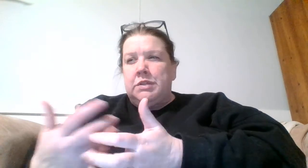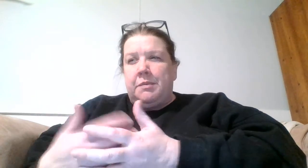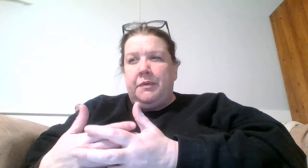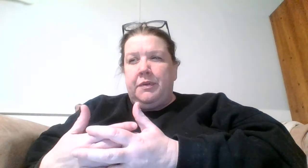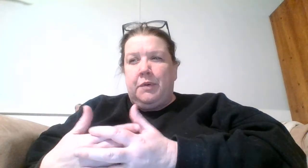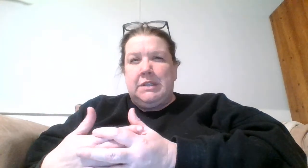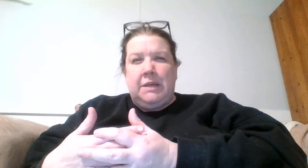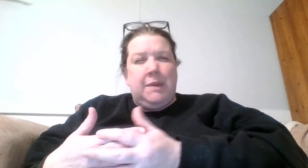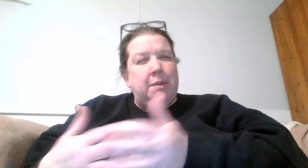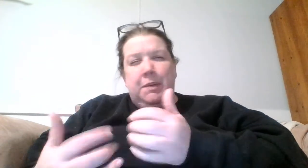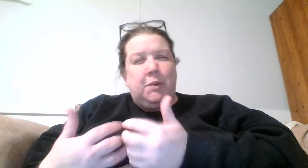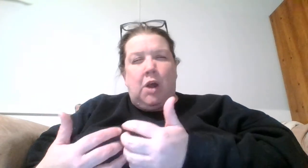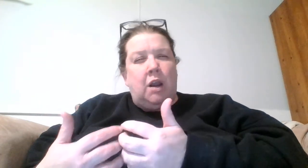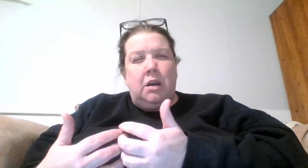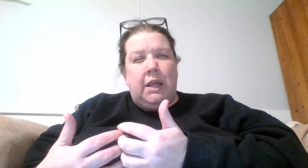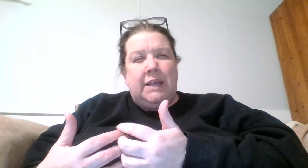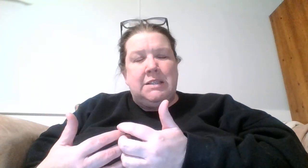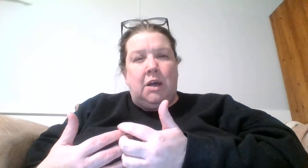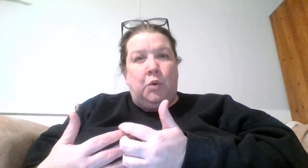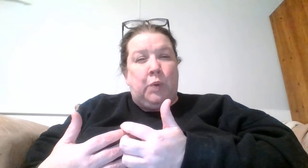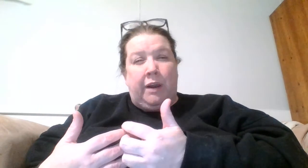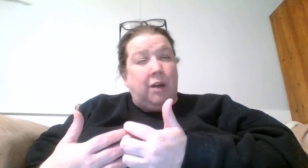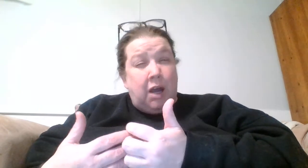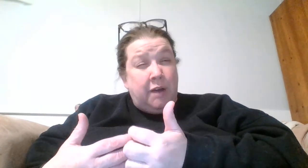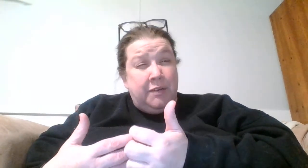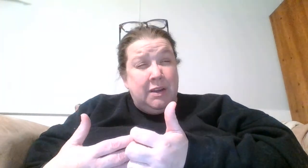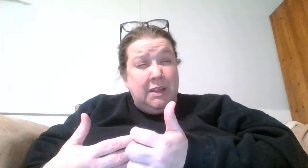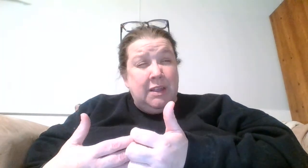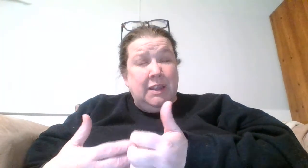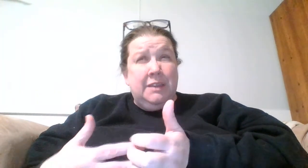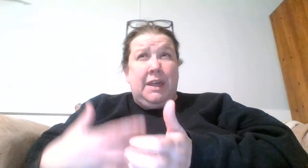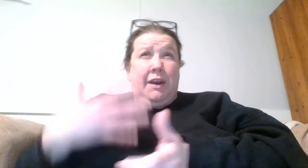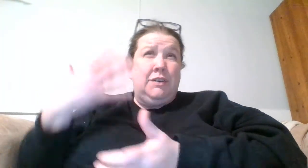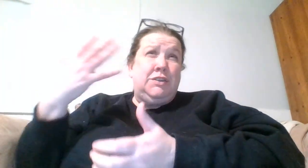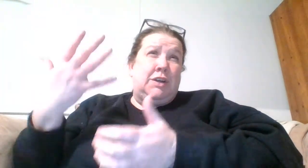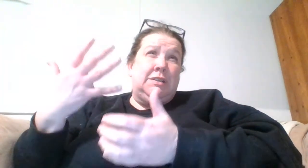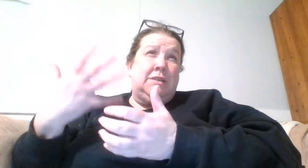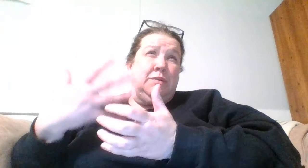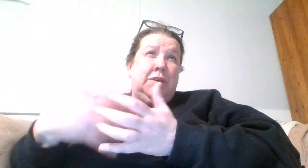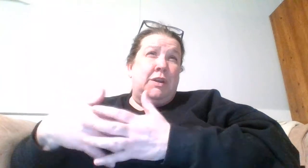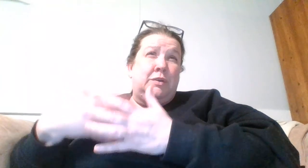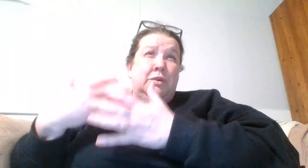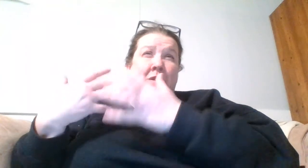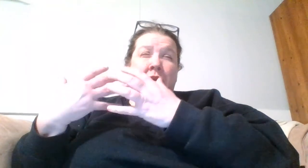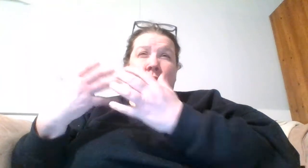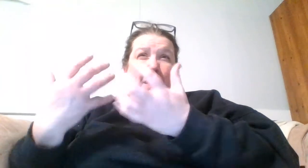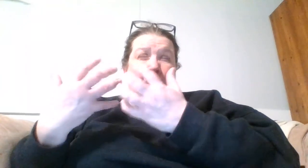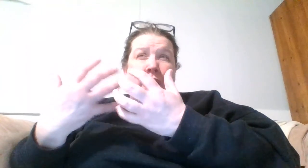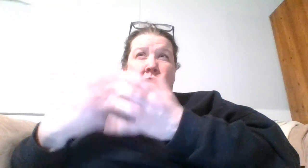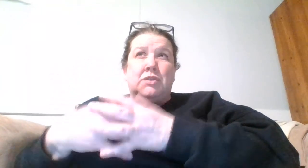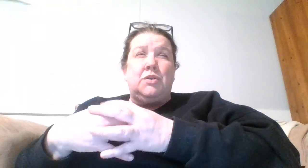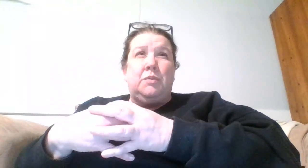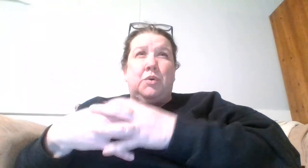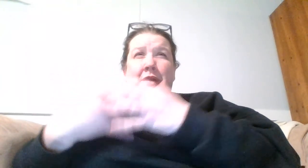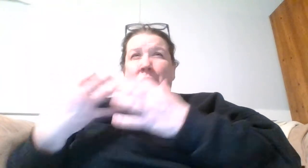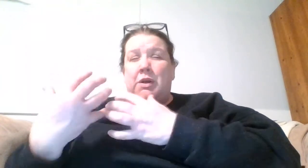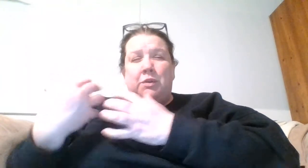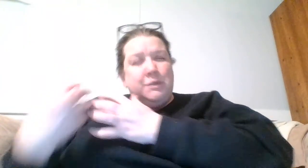some of the ones that maybe people aren't as aware of that are just as you know that are are so important that we don't lose